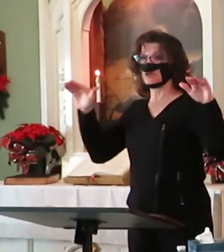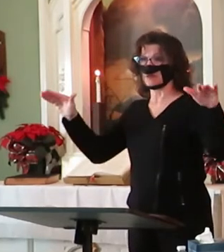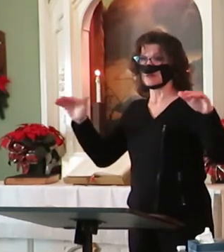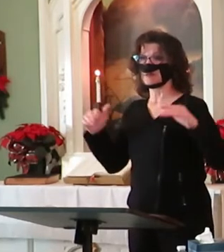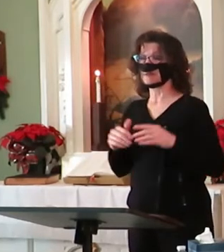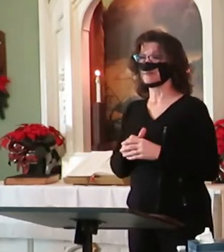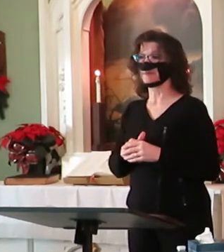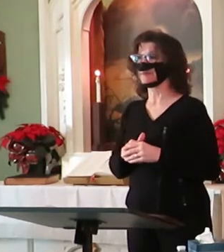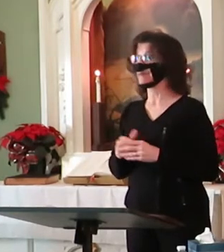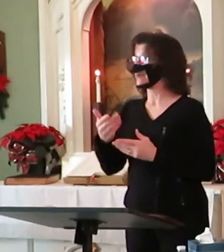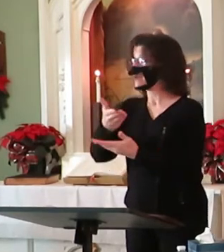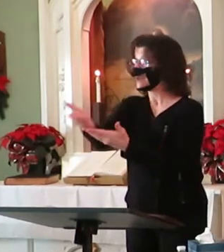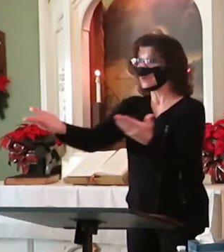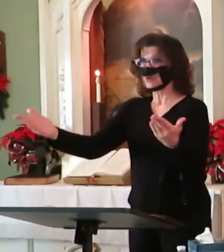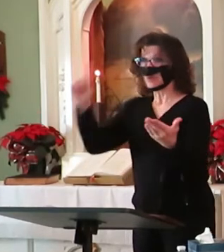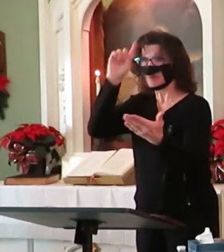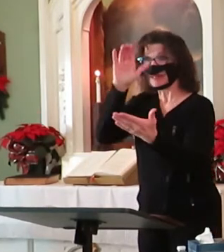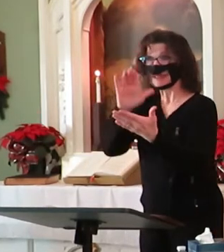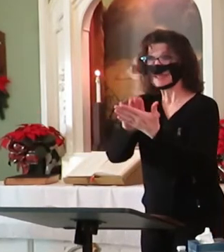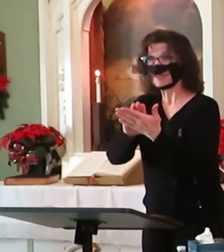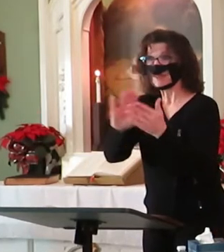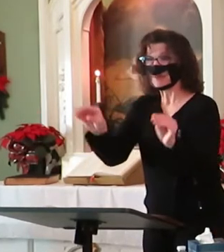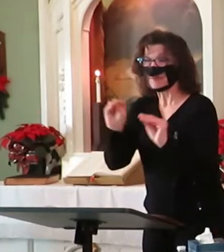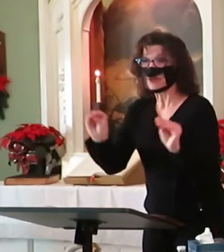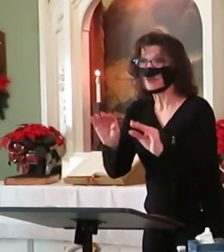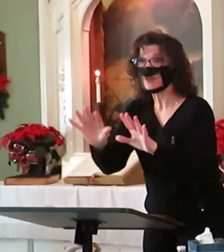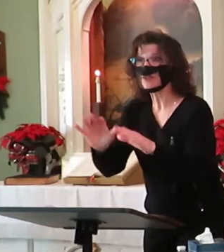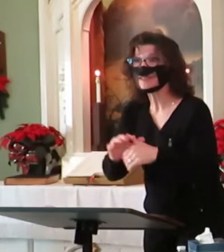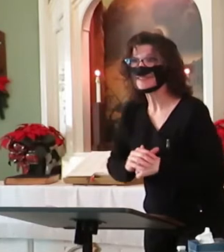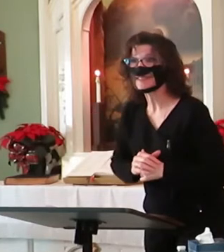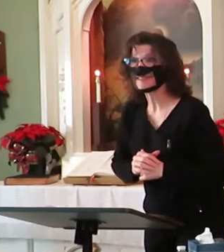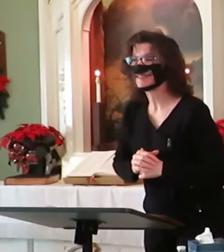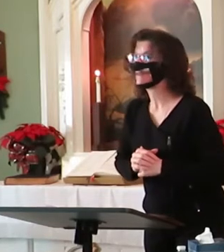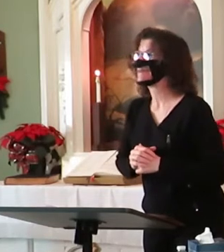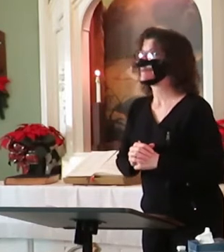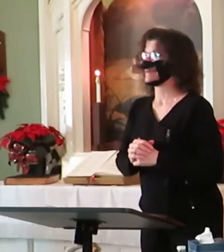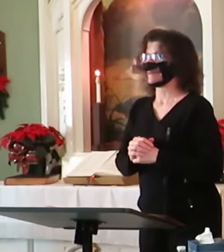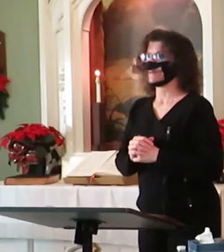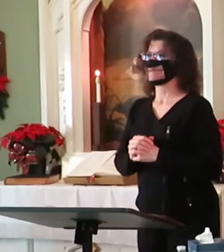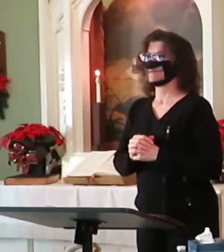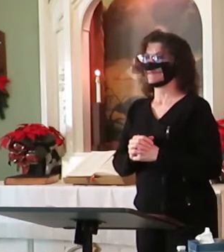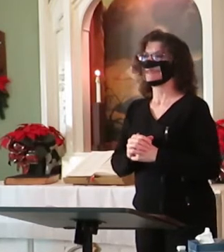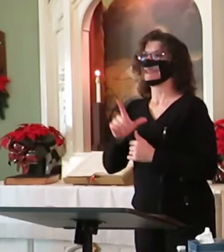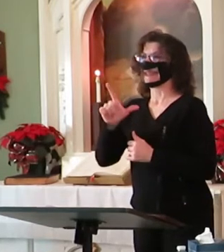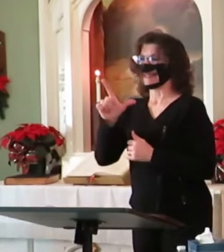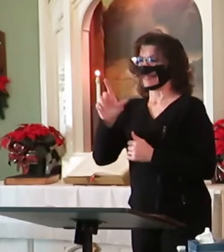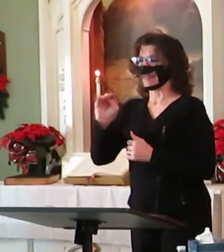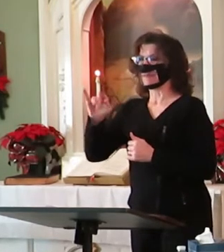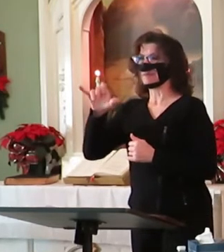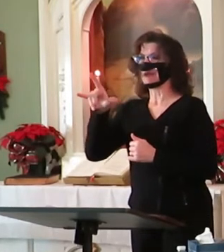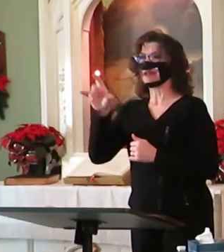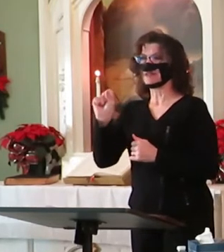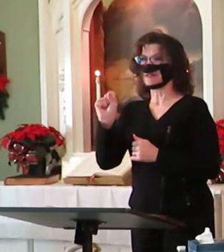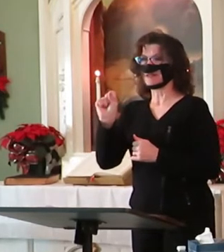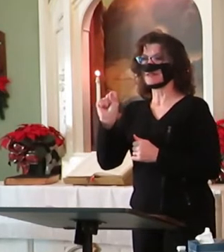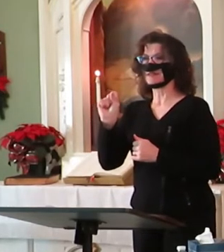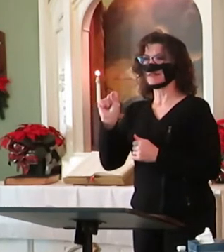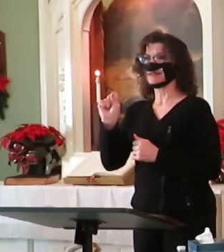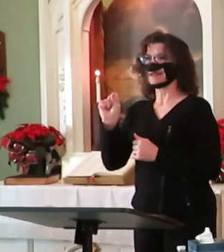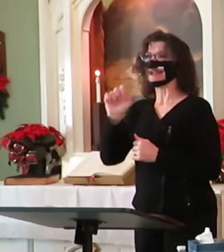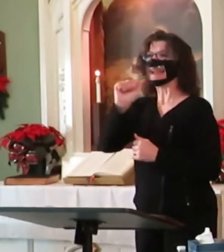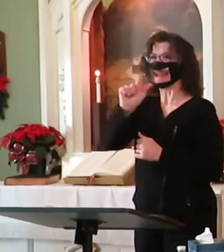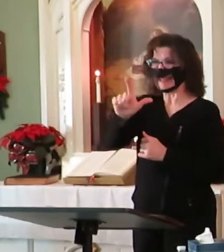Do you believe in miracles? To this day, years later, L. Michaels, the voice still brings chills